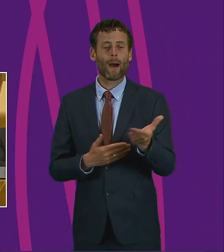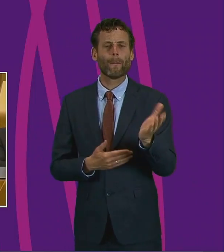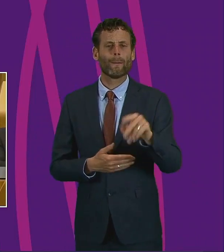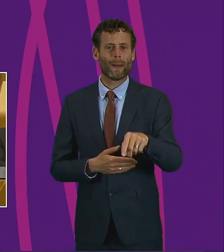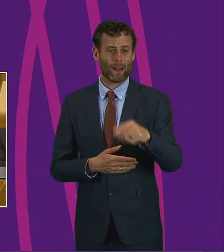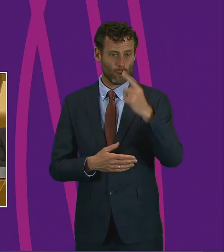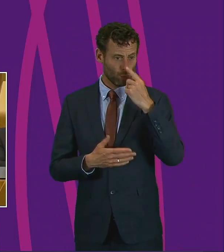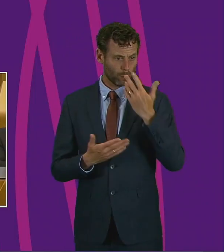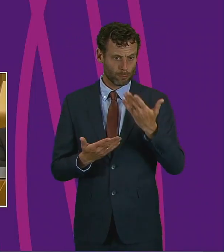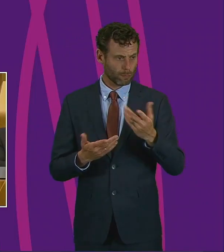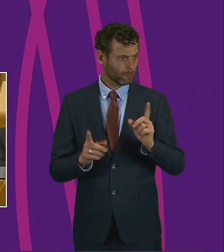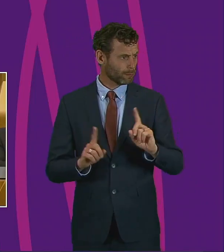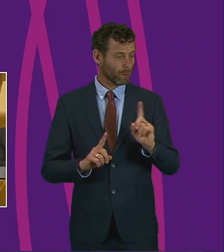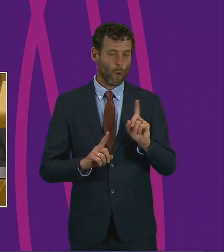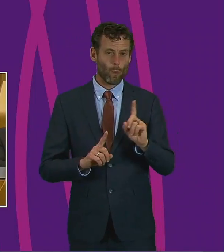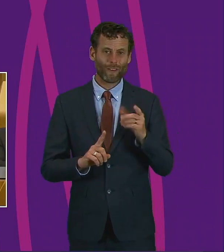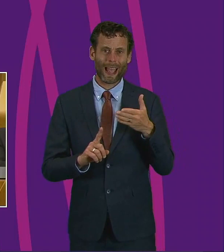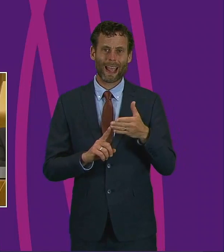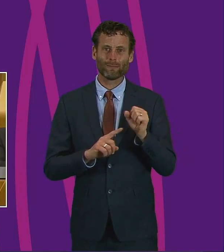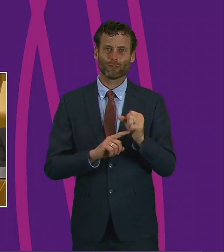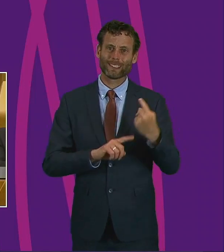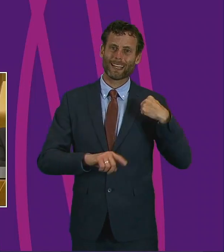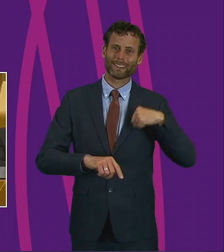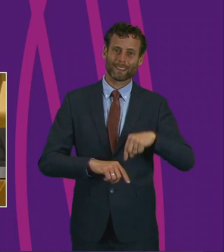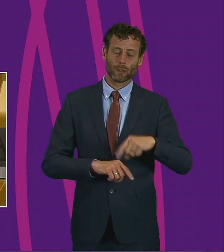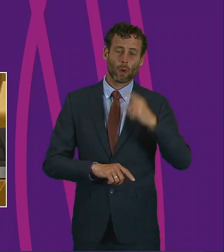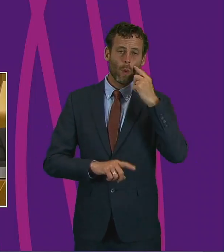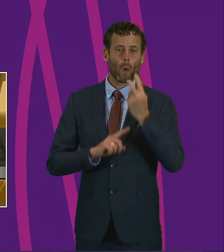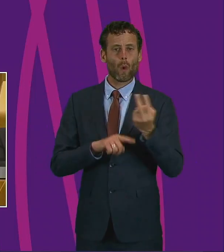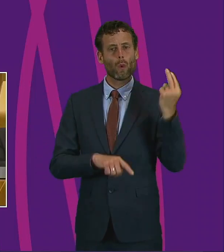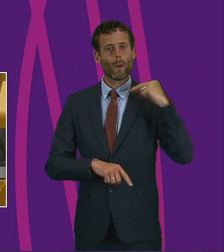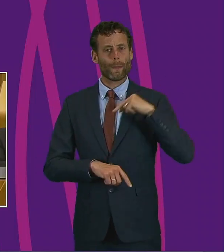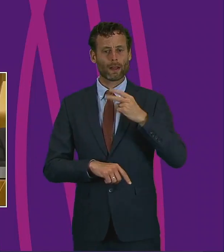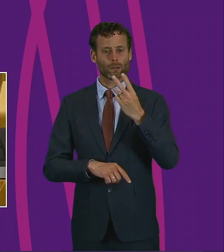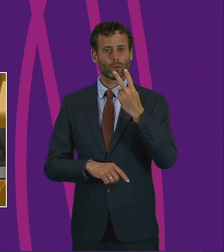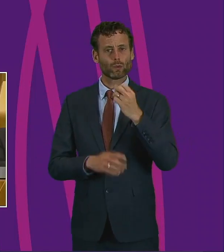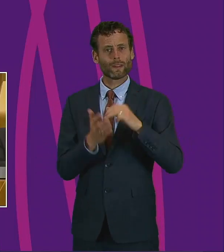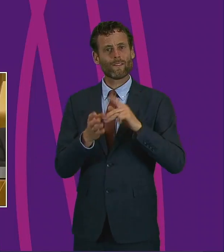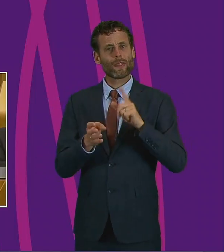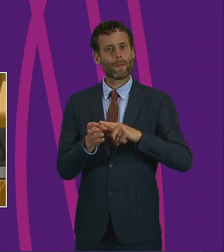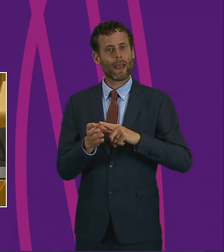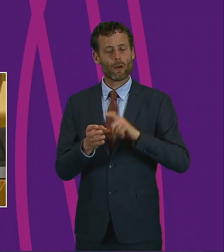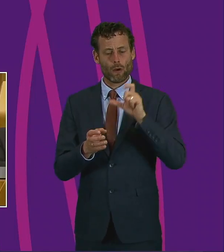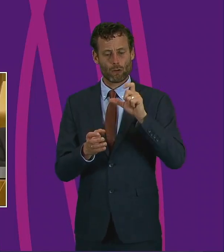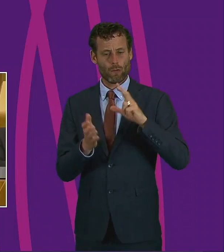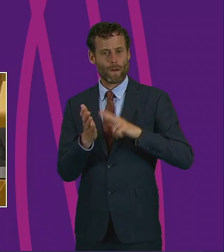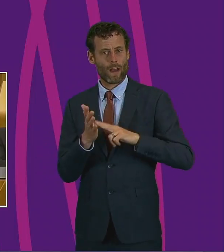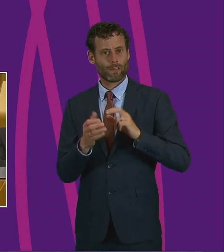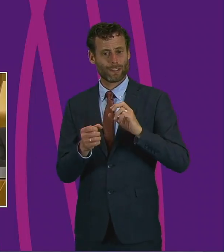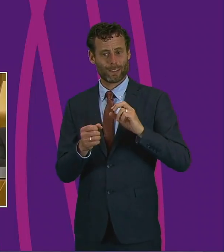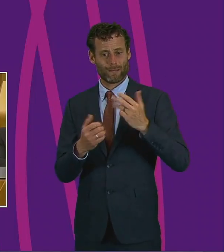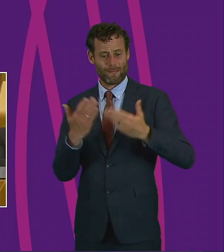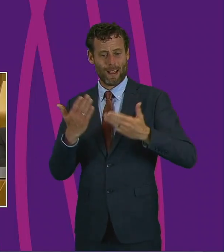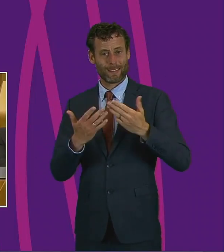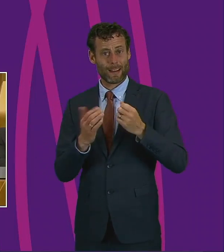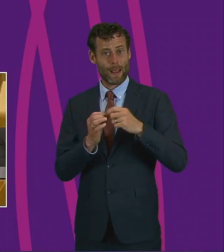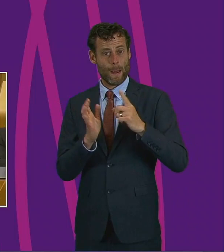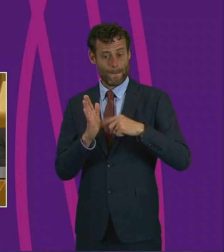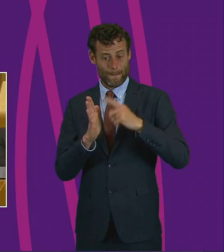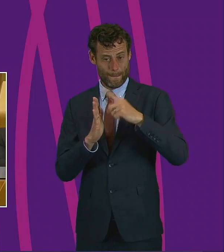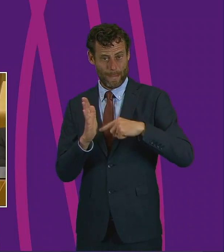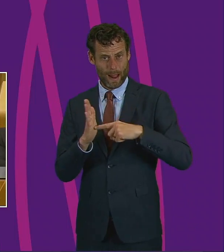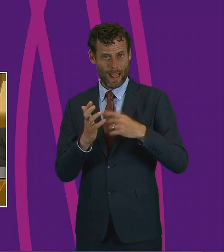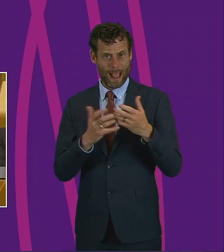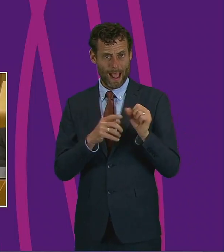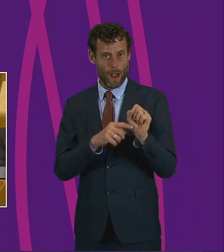raised in the Coronavirus Bill debate on the 20th of May and would appeal to ministers to reconsider their approach to this issue. Even the Tory Government in